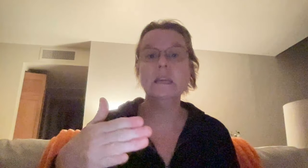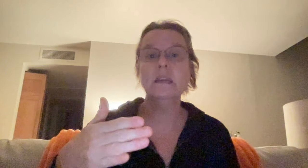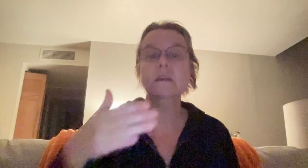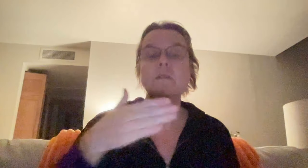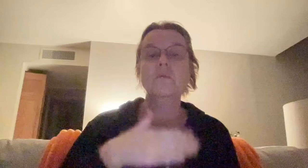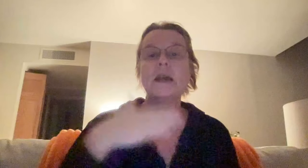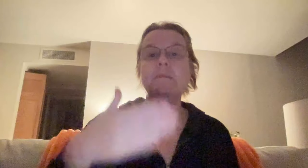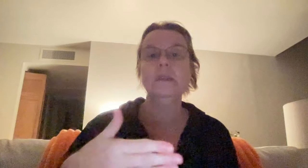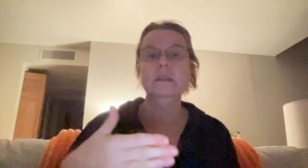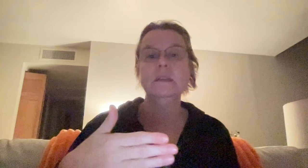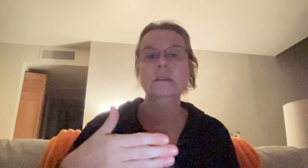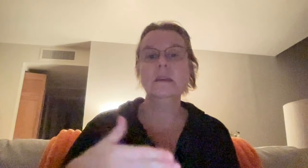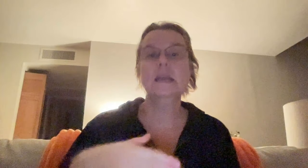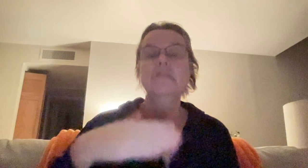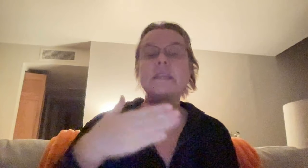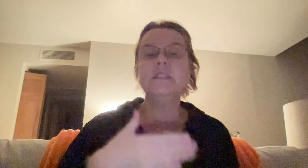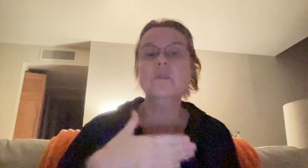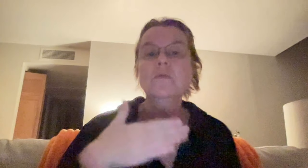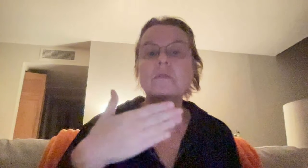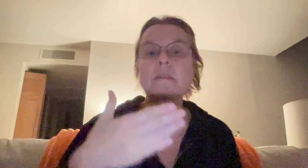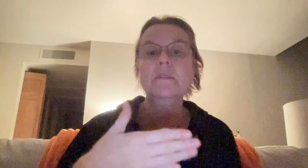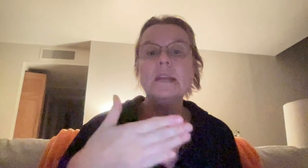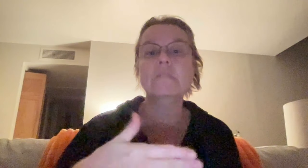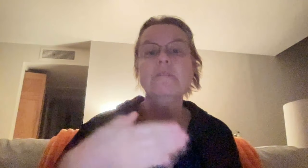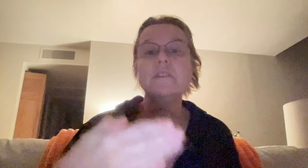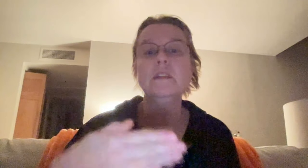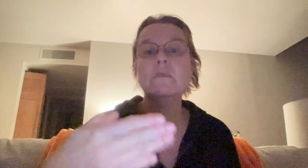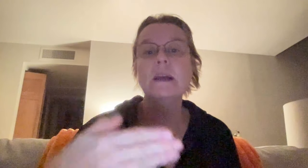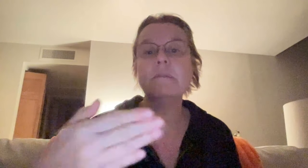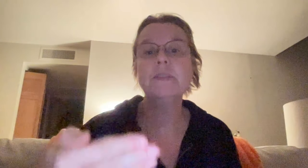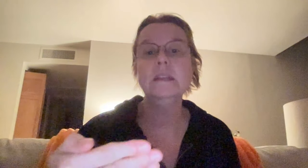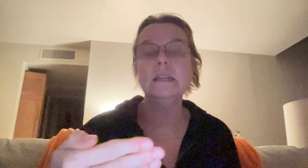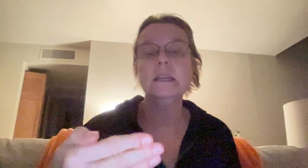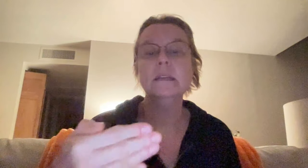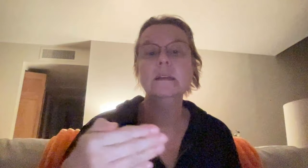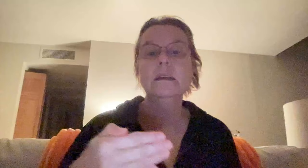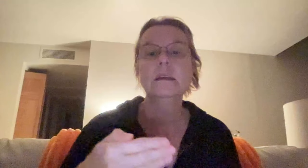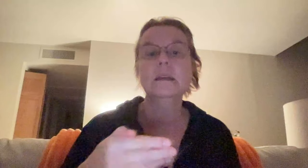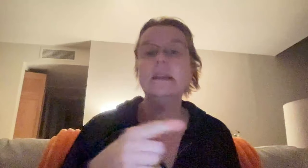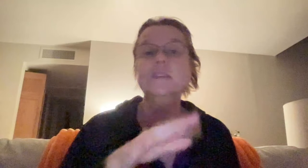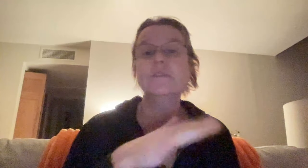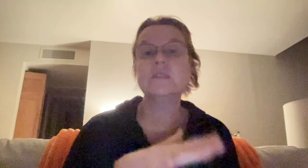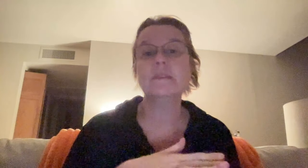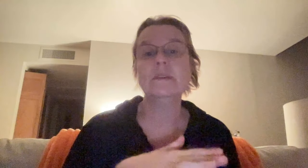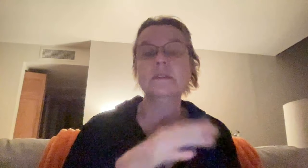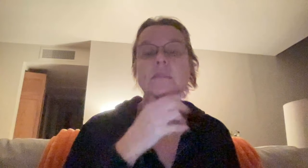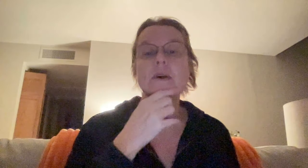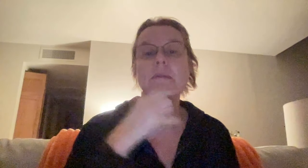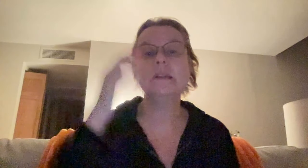what I'm feeling. And if I don't communicate fully what I'm feeling, and introverts may feel the same way, but